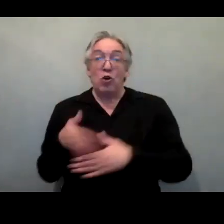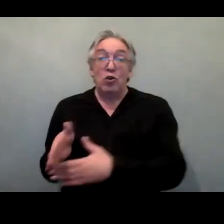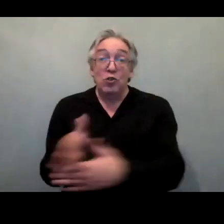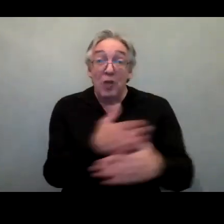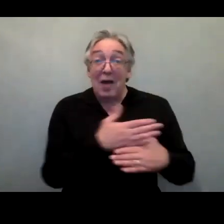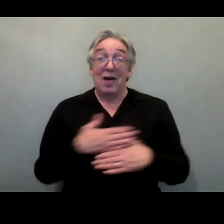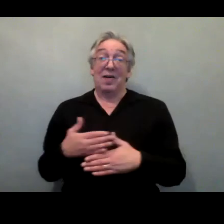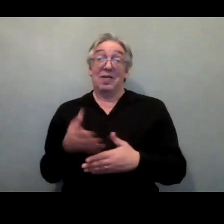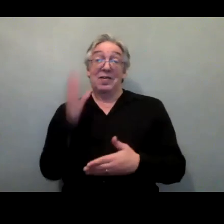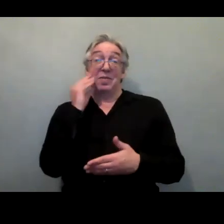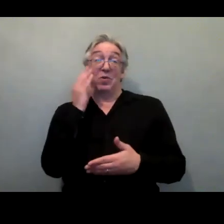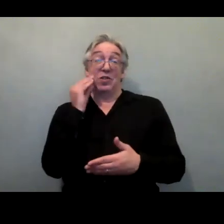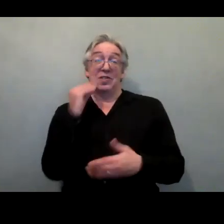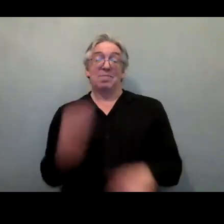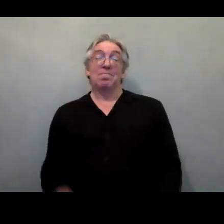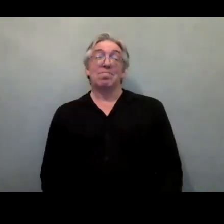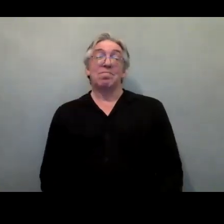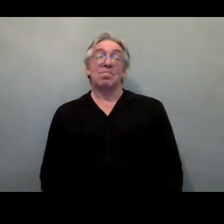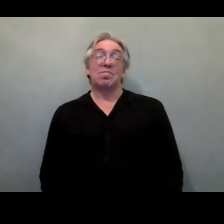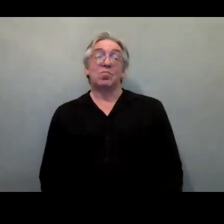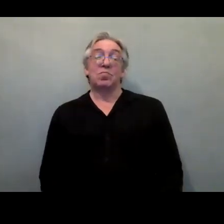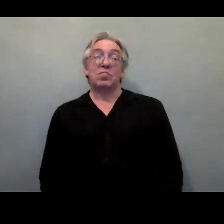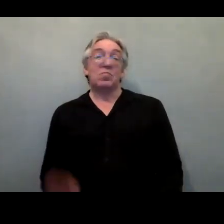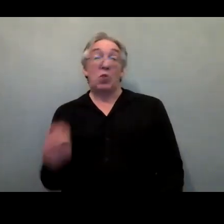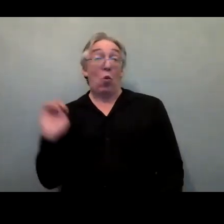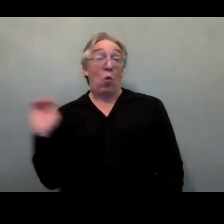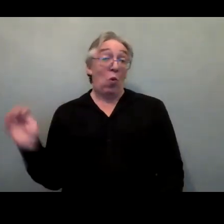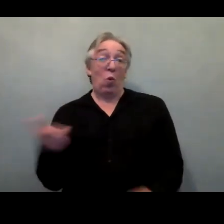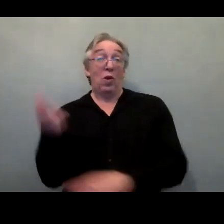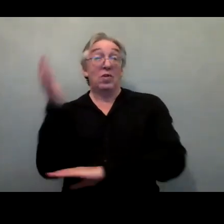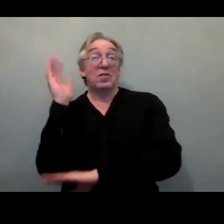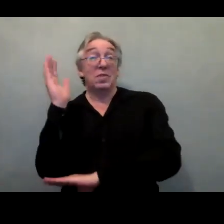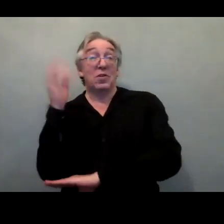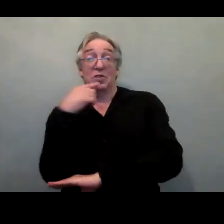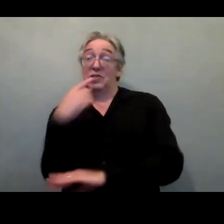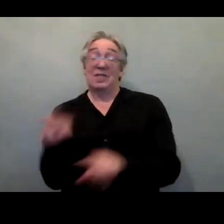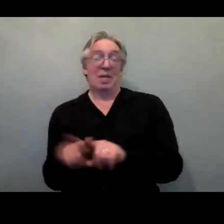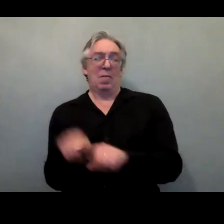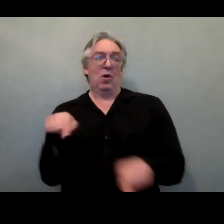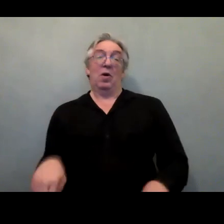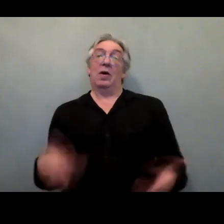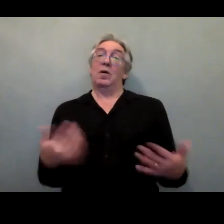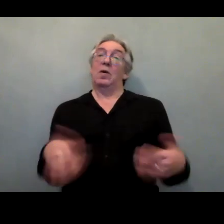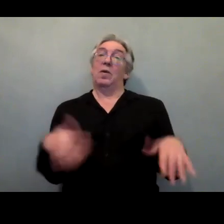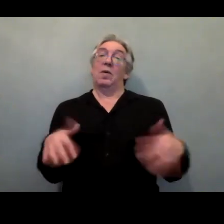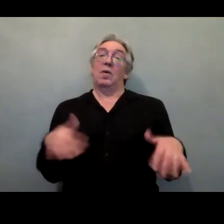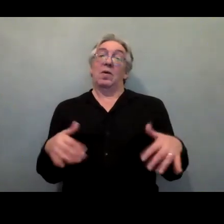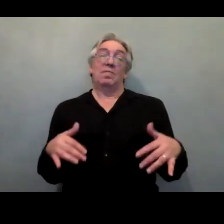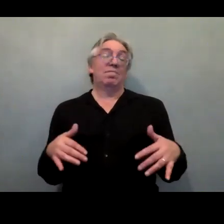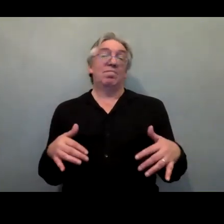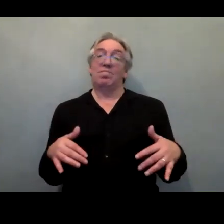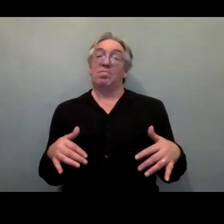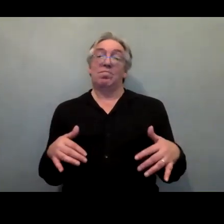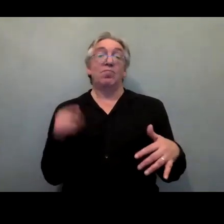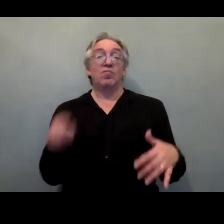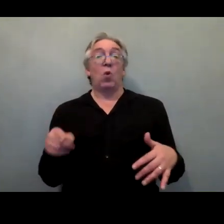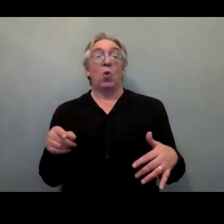from many of the speakers is well from all of the speakers, is a a really critical part of the solution to the problem of